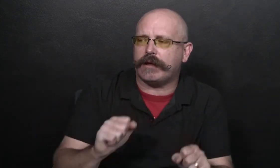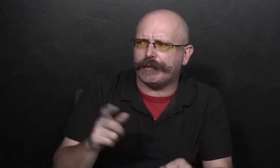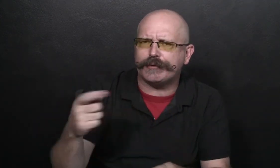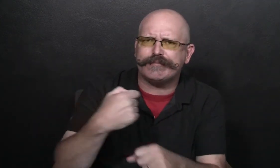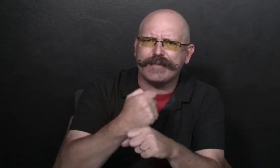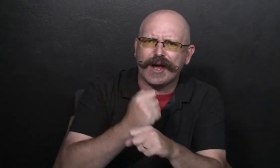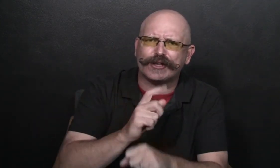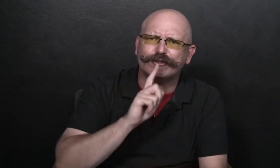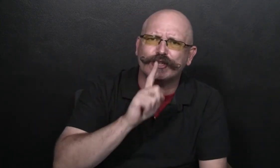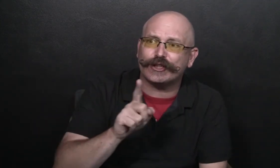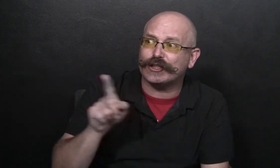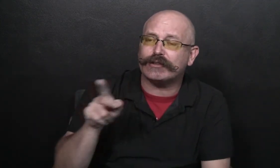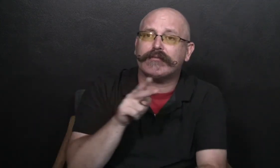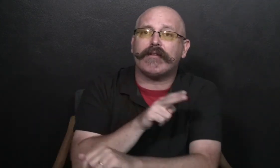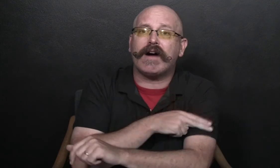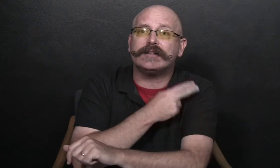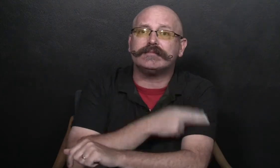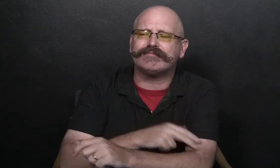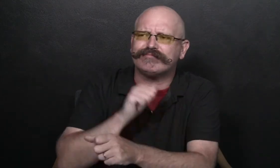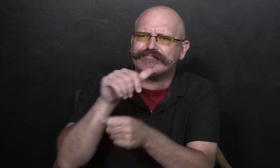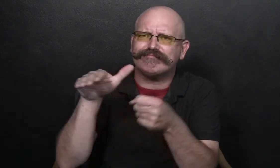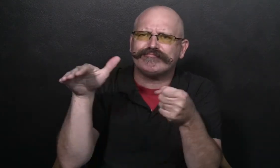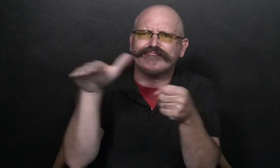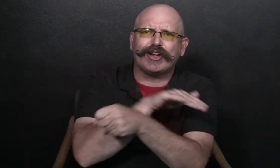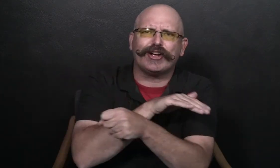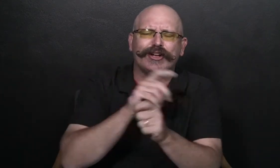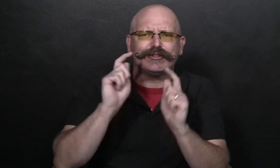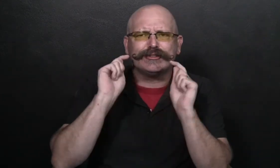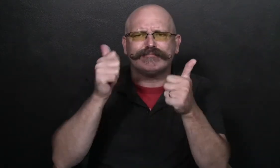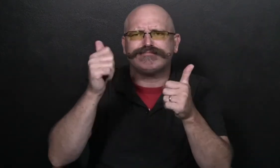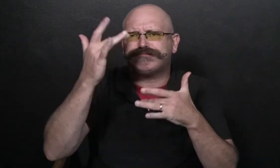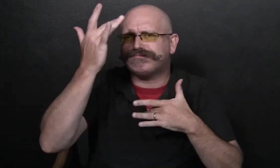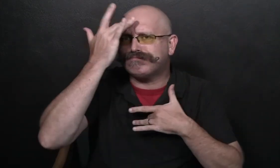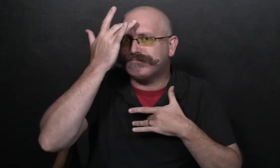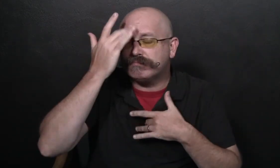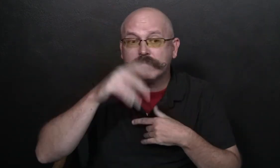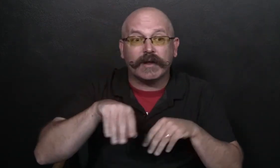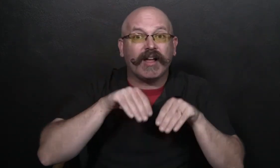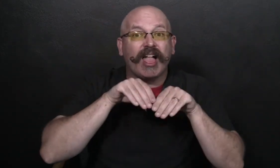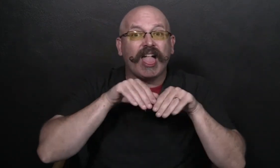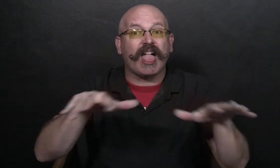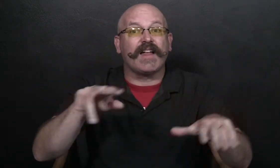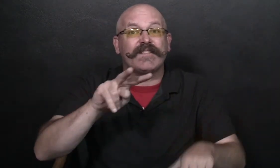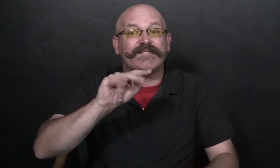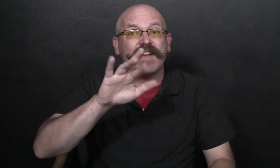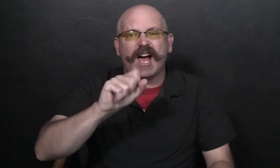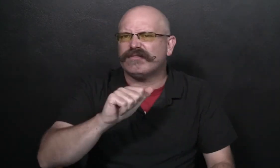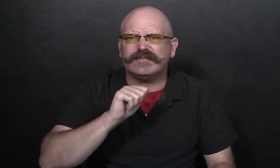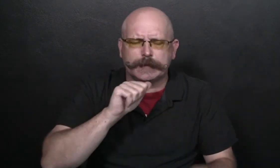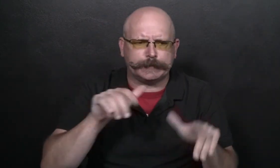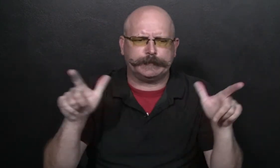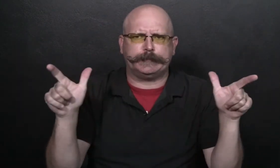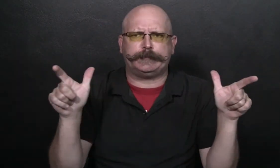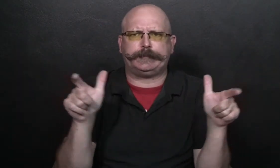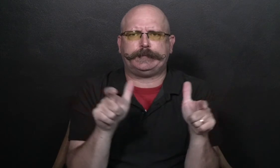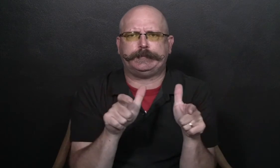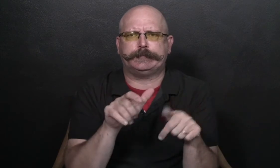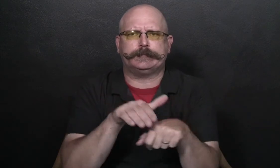little towns safe To make sure the hospitals didn't have too many sick people And the virus